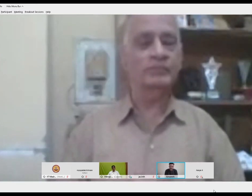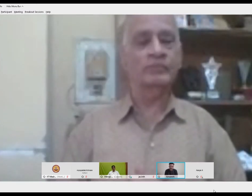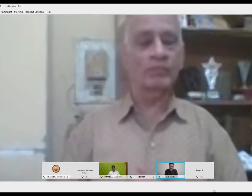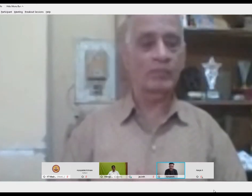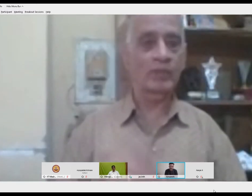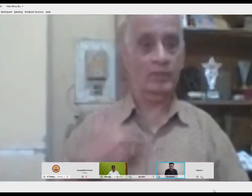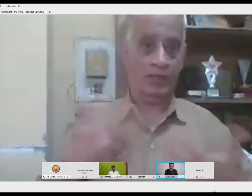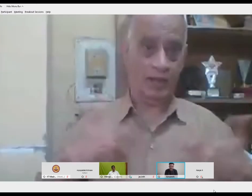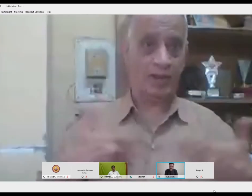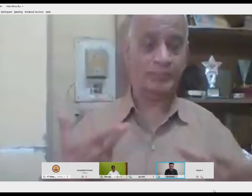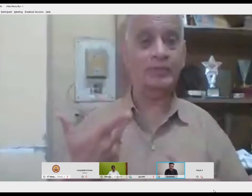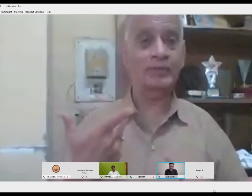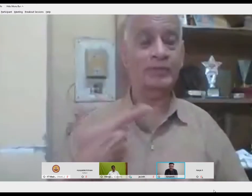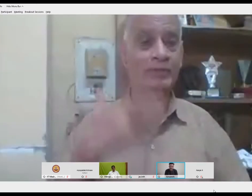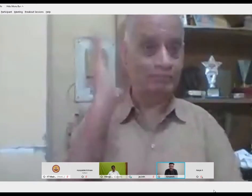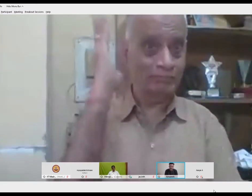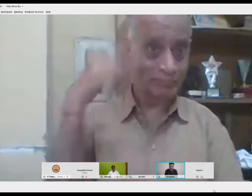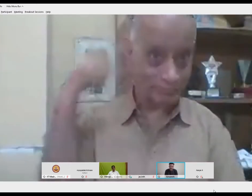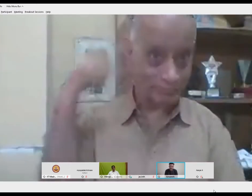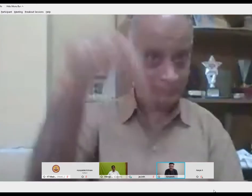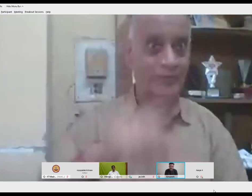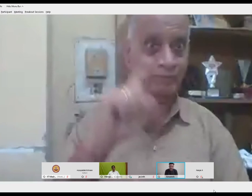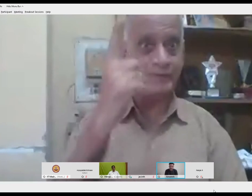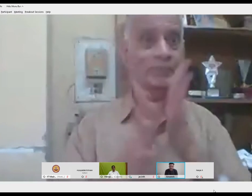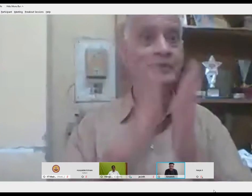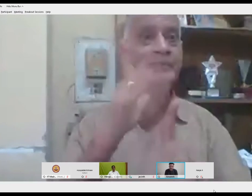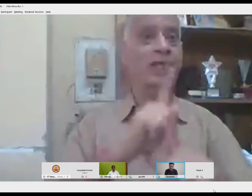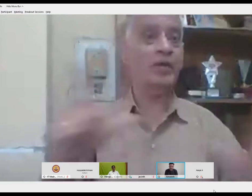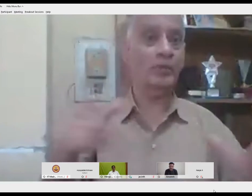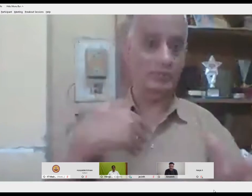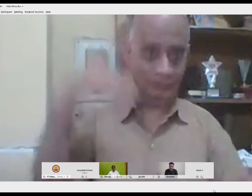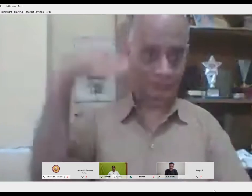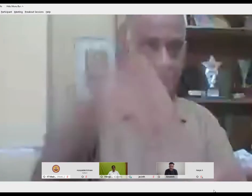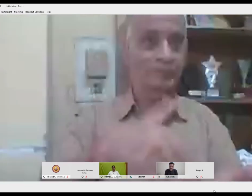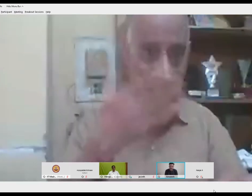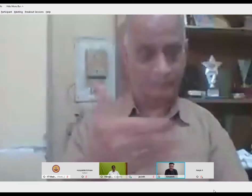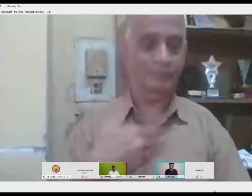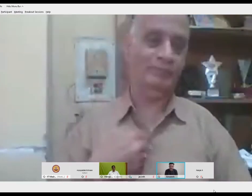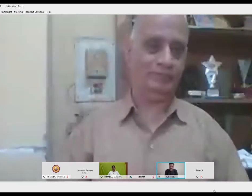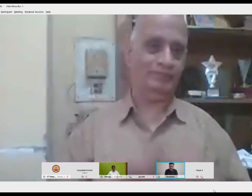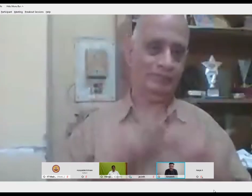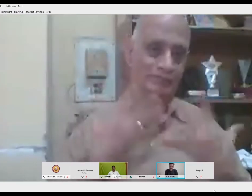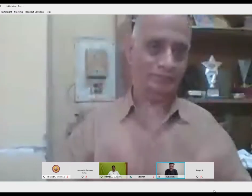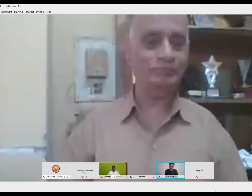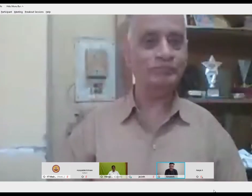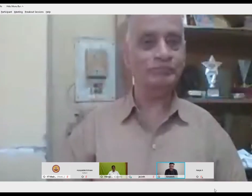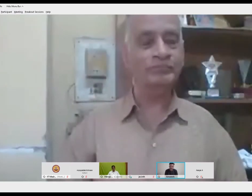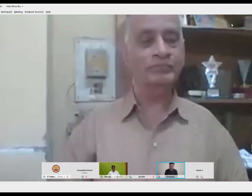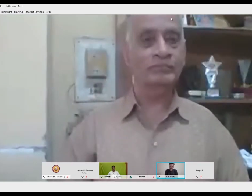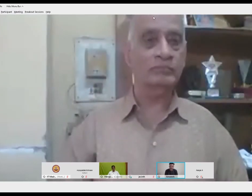recently two years back I won the elections and since then I've been working here and I'm very happy